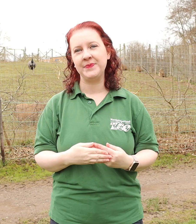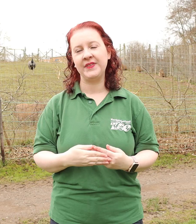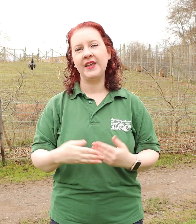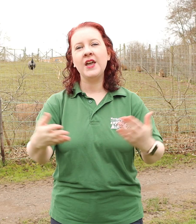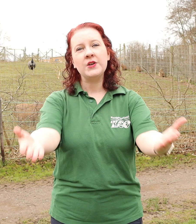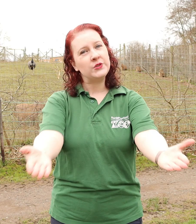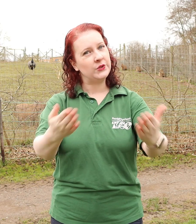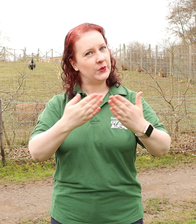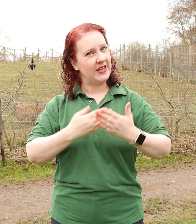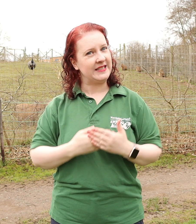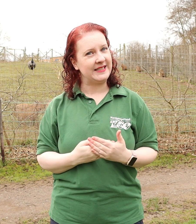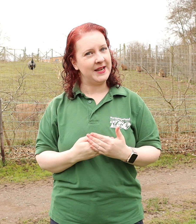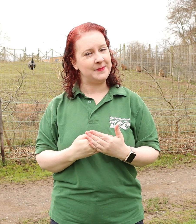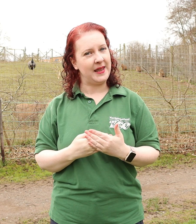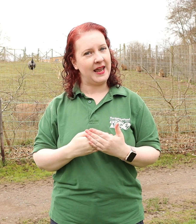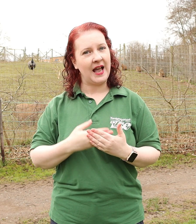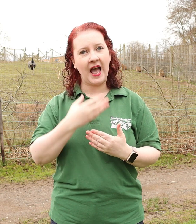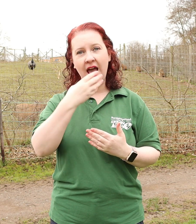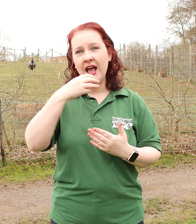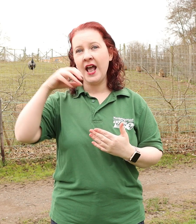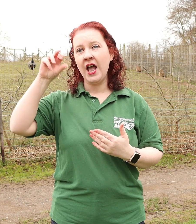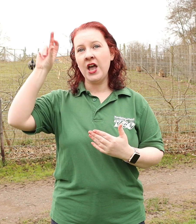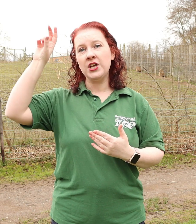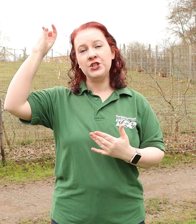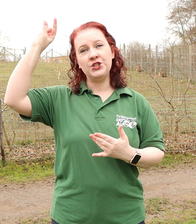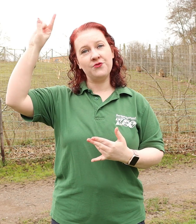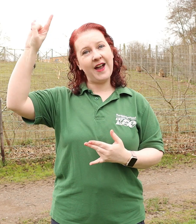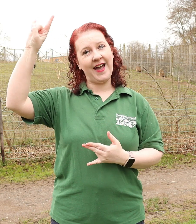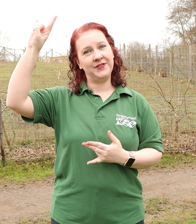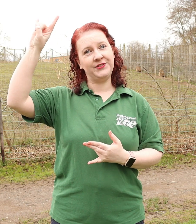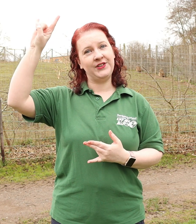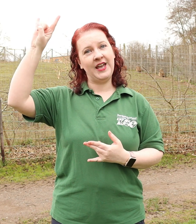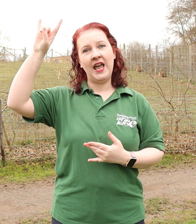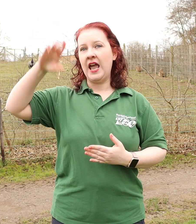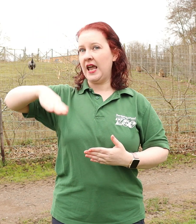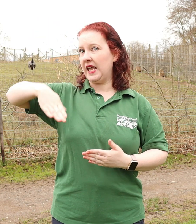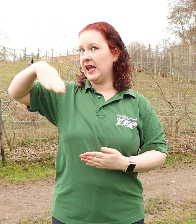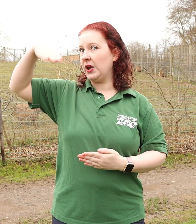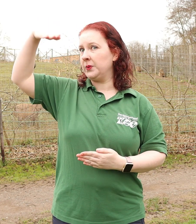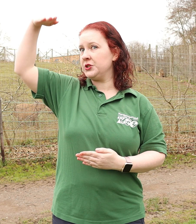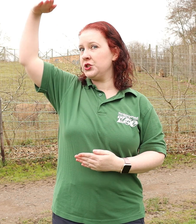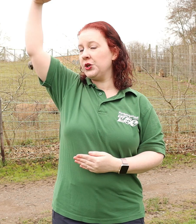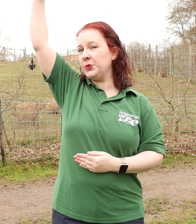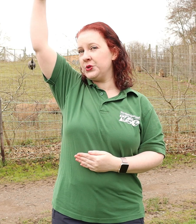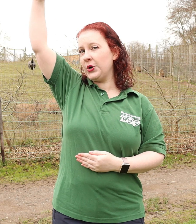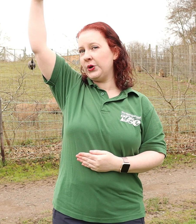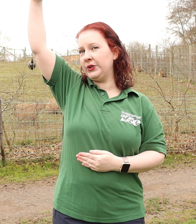So they sent me a giraffe. He was too tall.